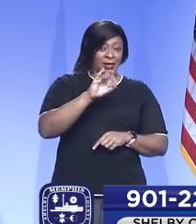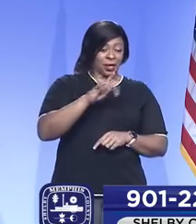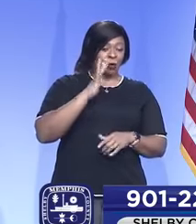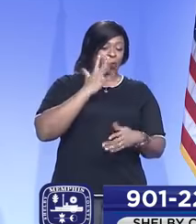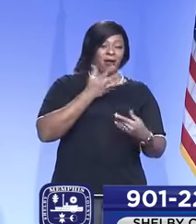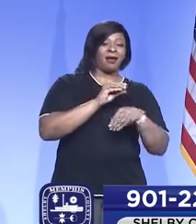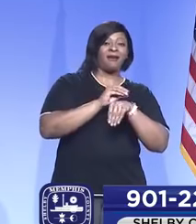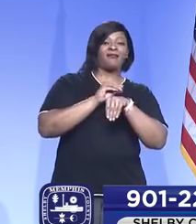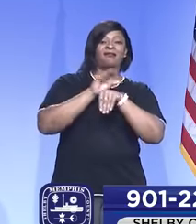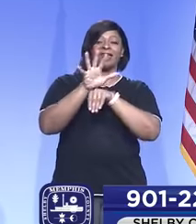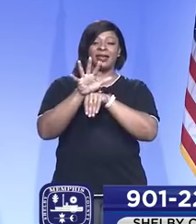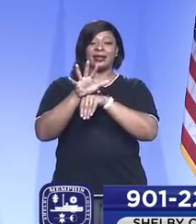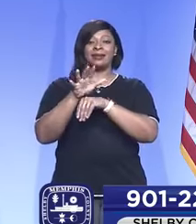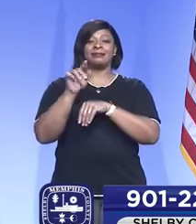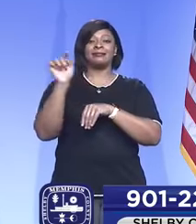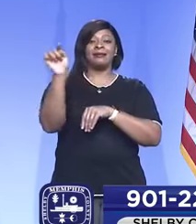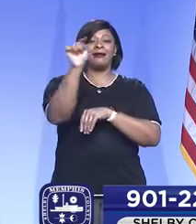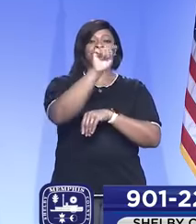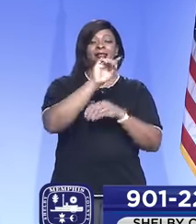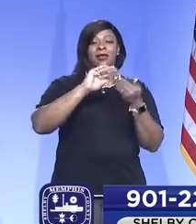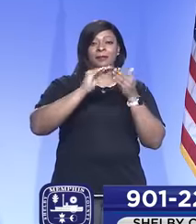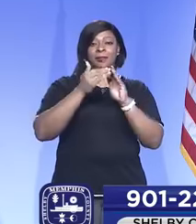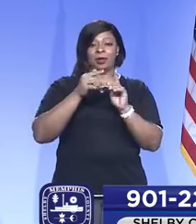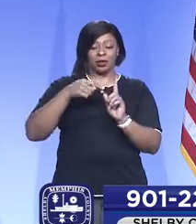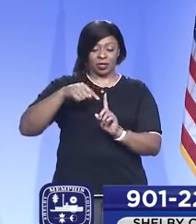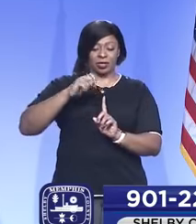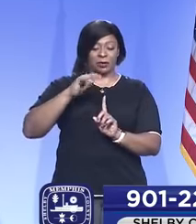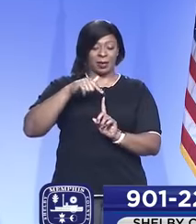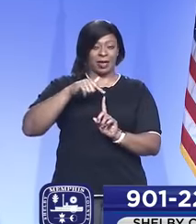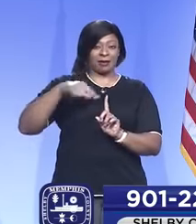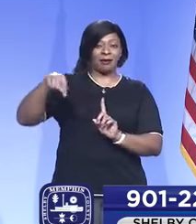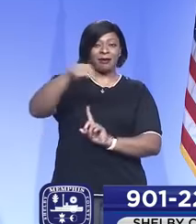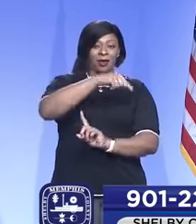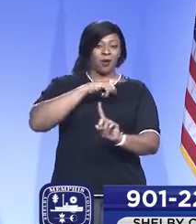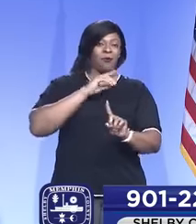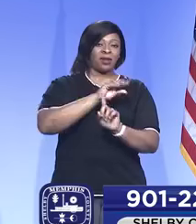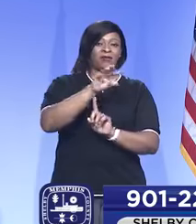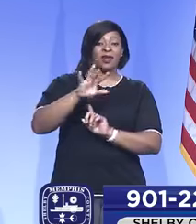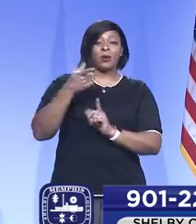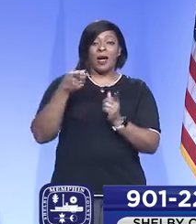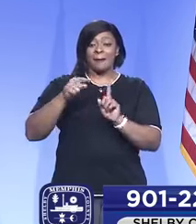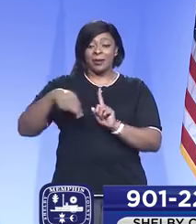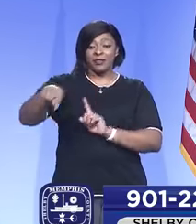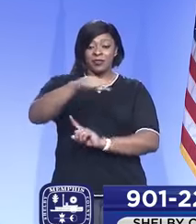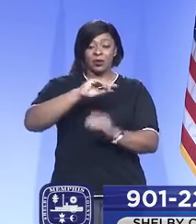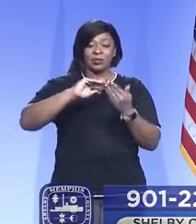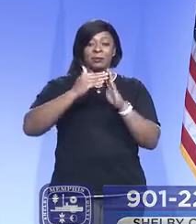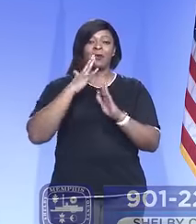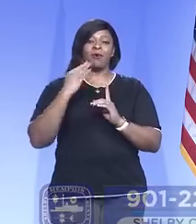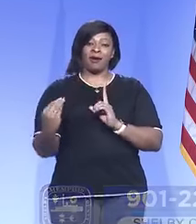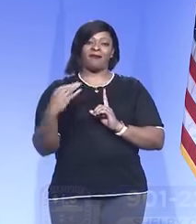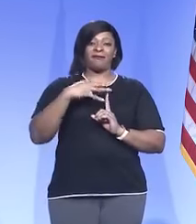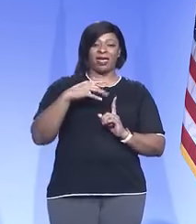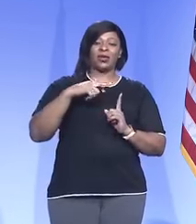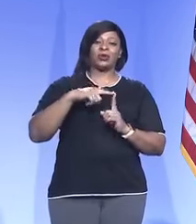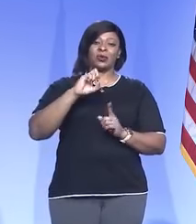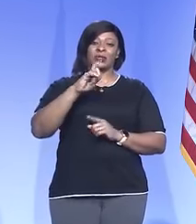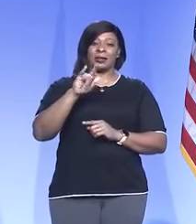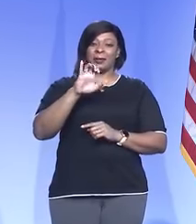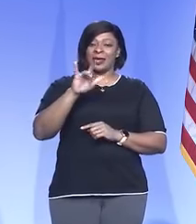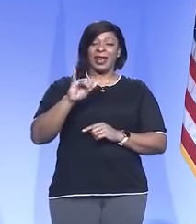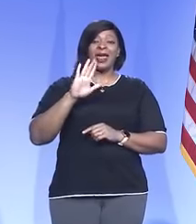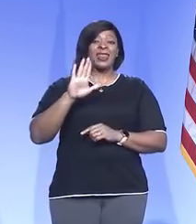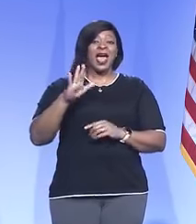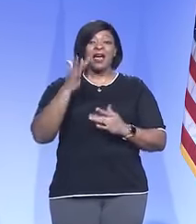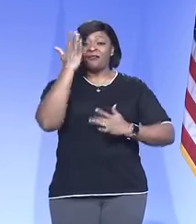the outlying communities around Shelby County and what happens in those communities affects Shelby County. The virus has no